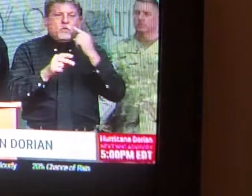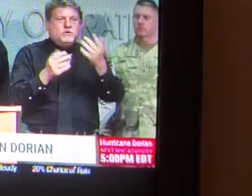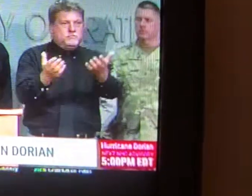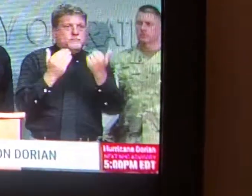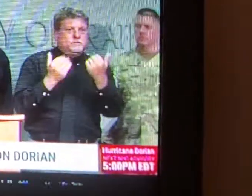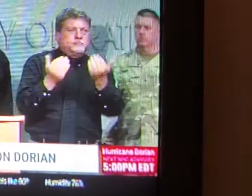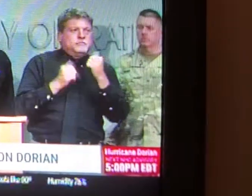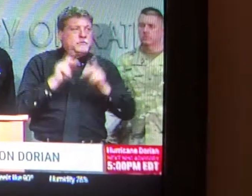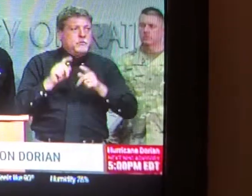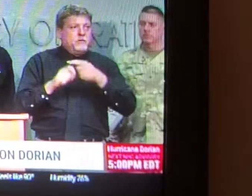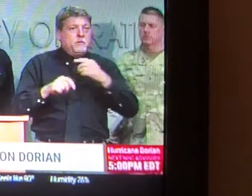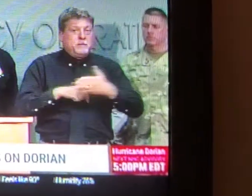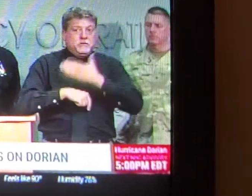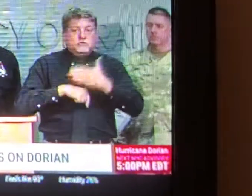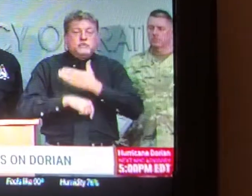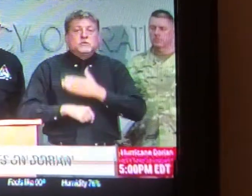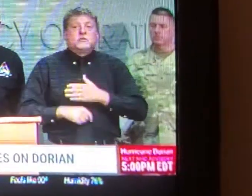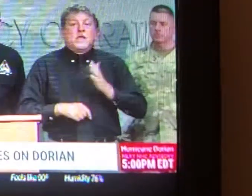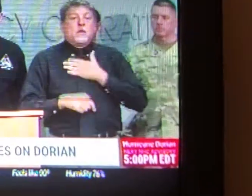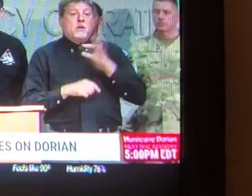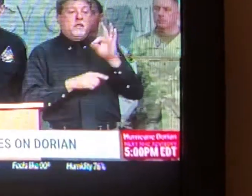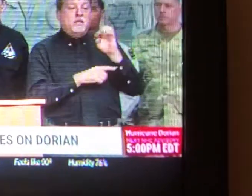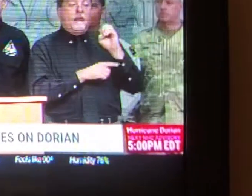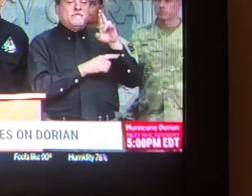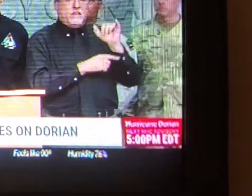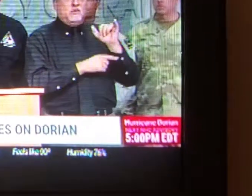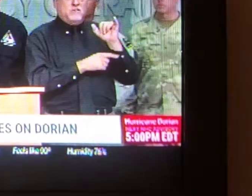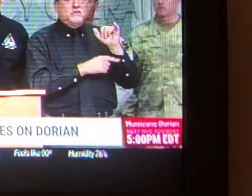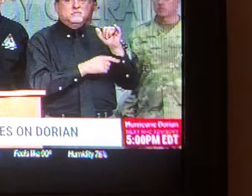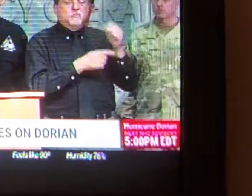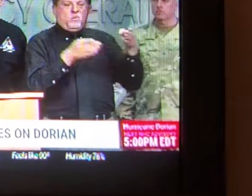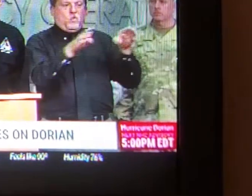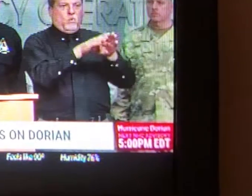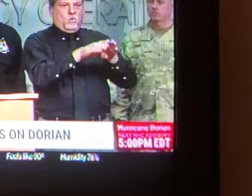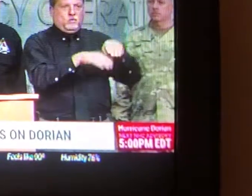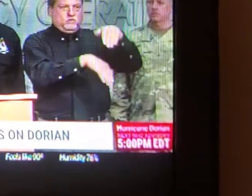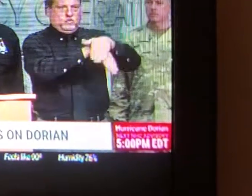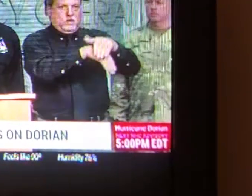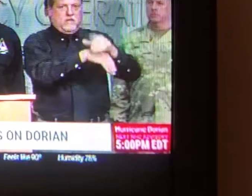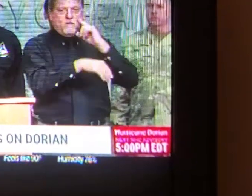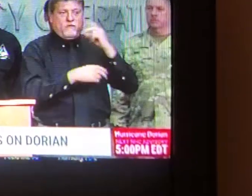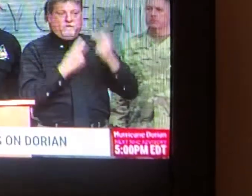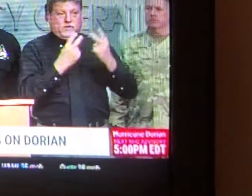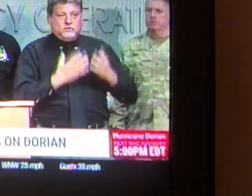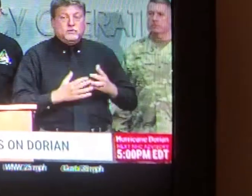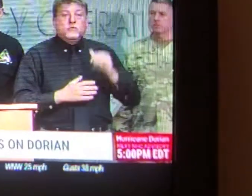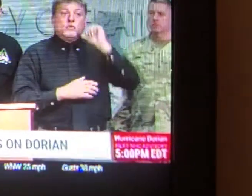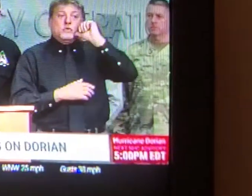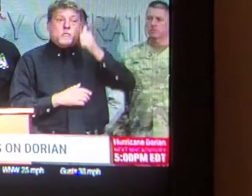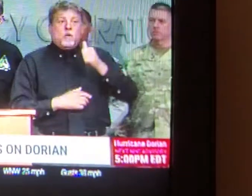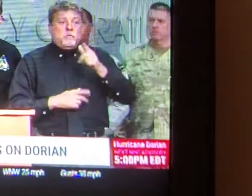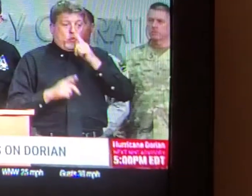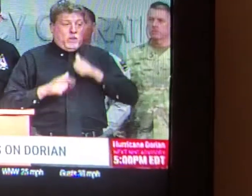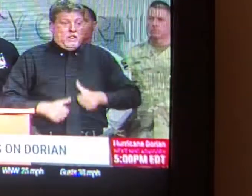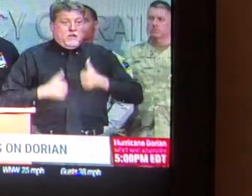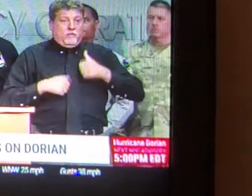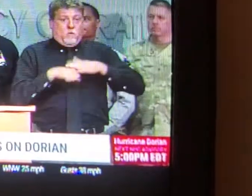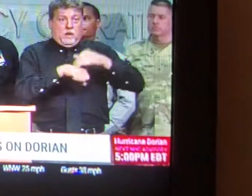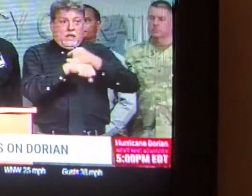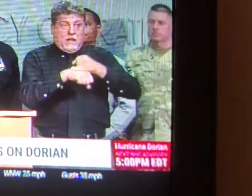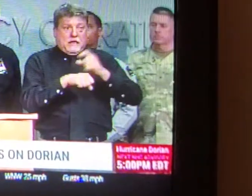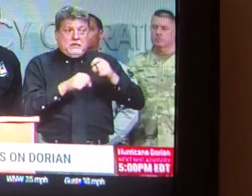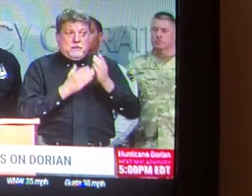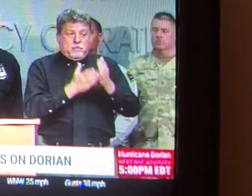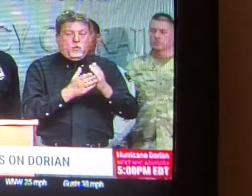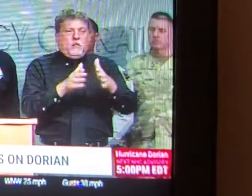fear. For God protects his children. His mercies are more abundant. Let God lead your way.